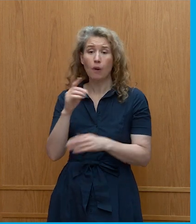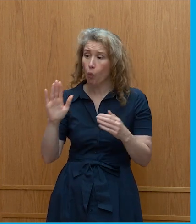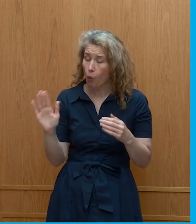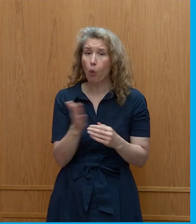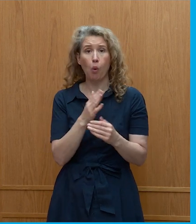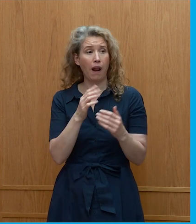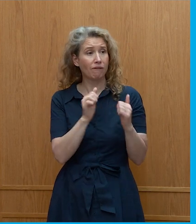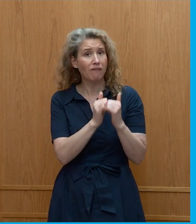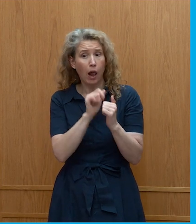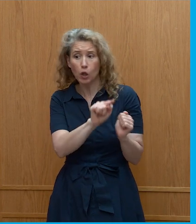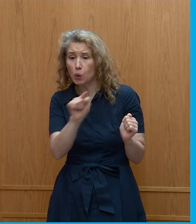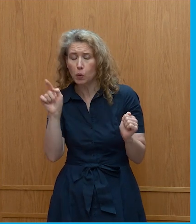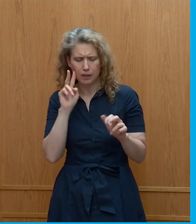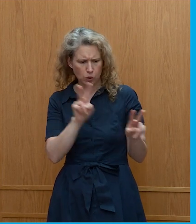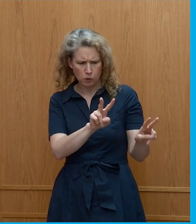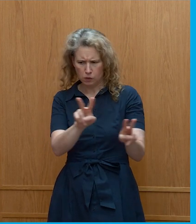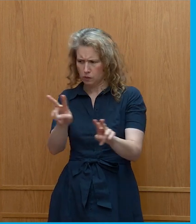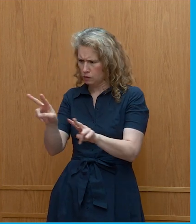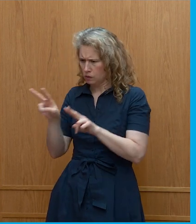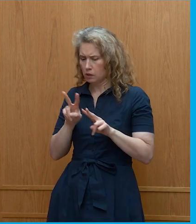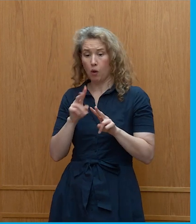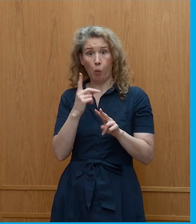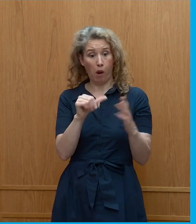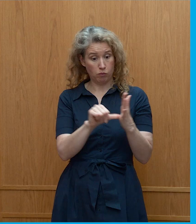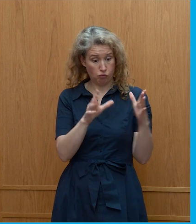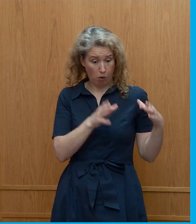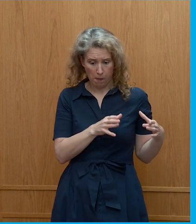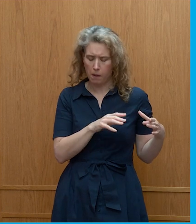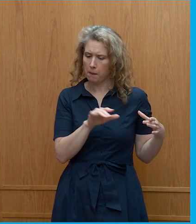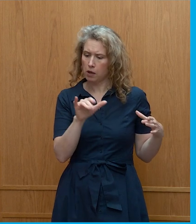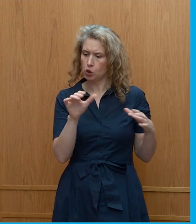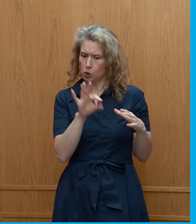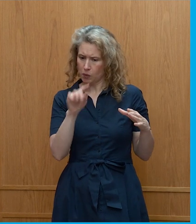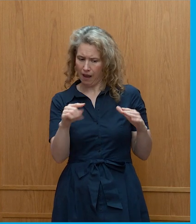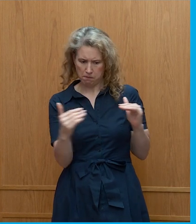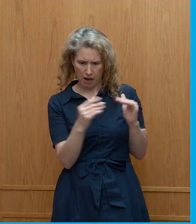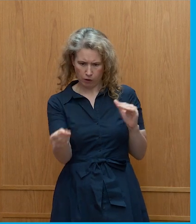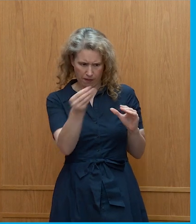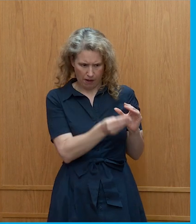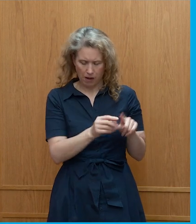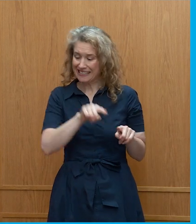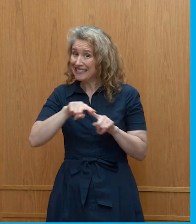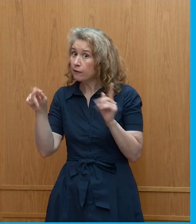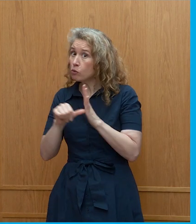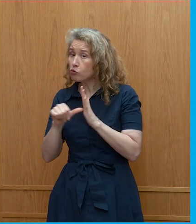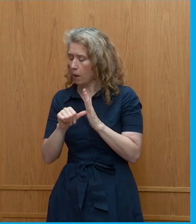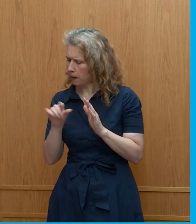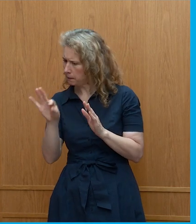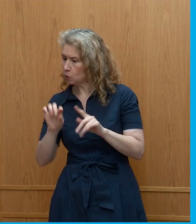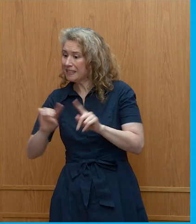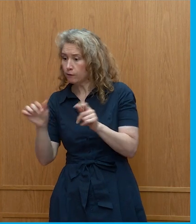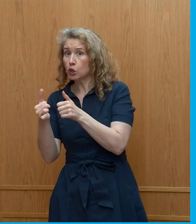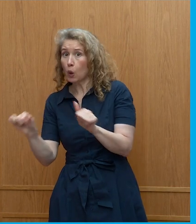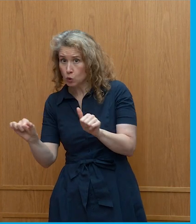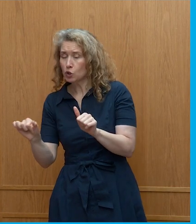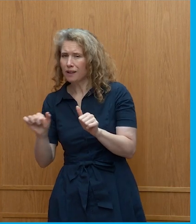It's about looking at one problem and choosing something for that, choosing maybe something else for another part of dealing with